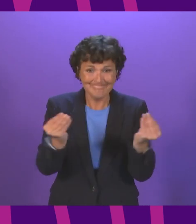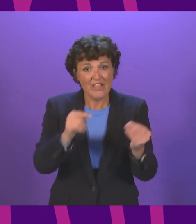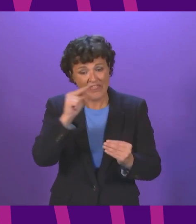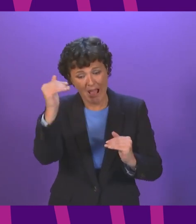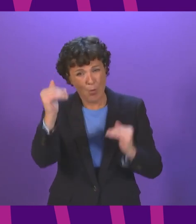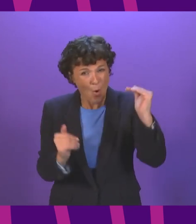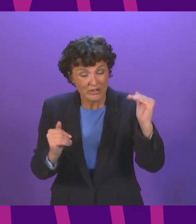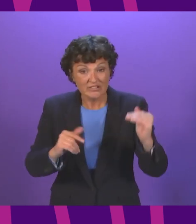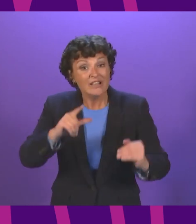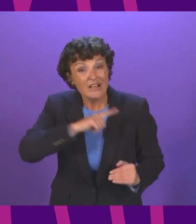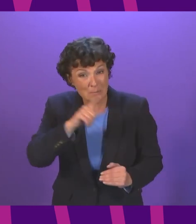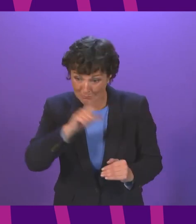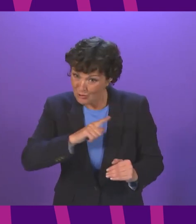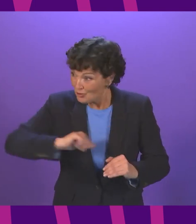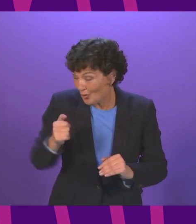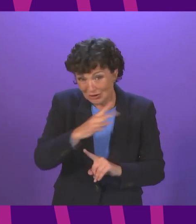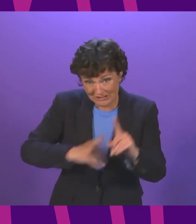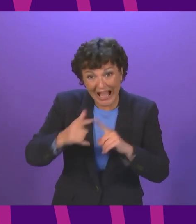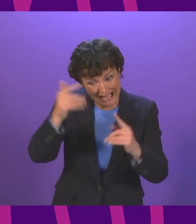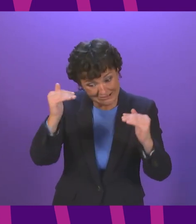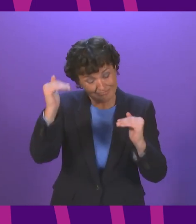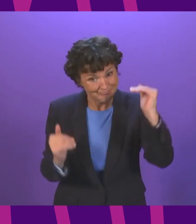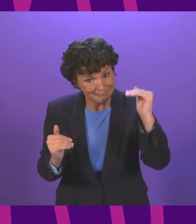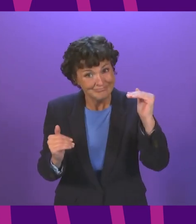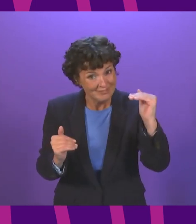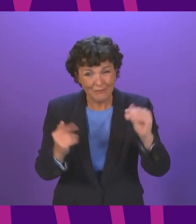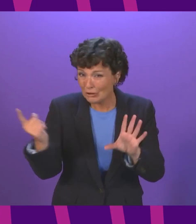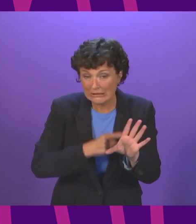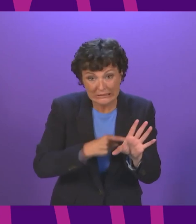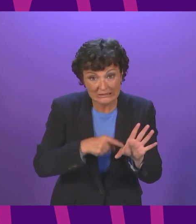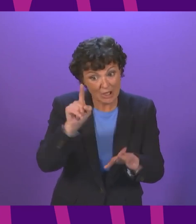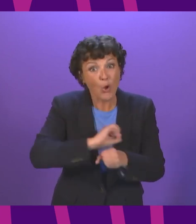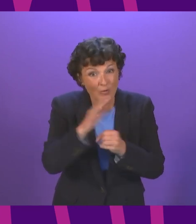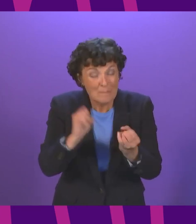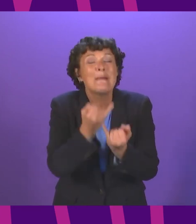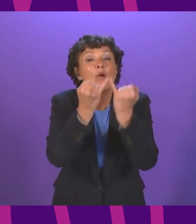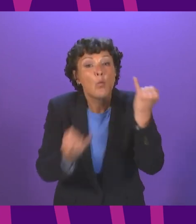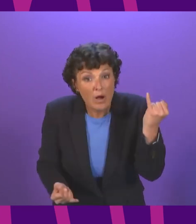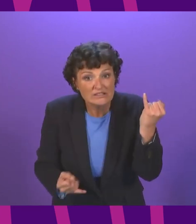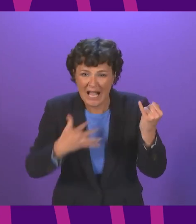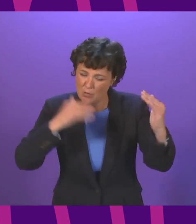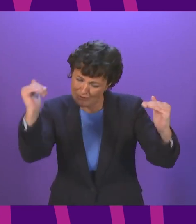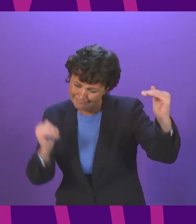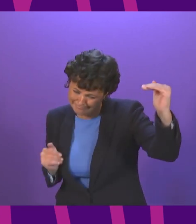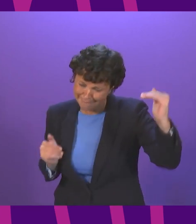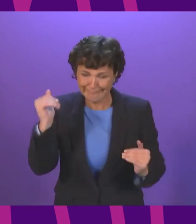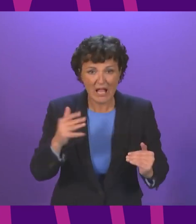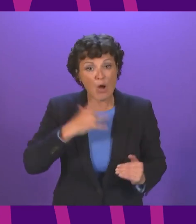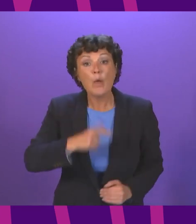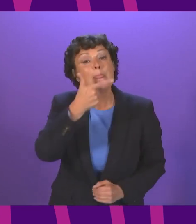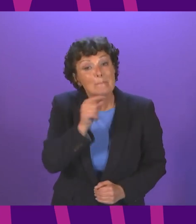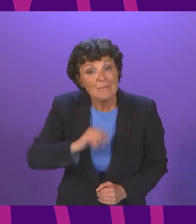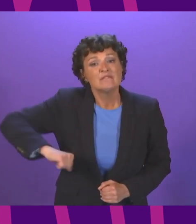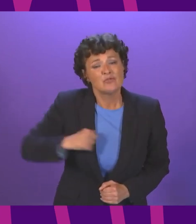exacerbated by COVID. I want the Scottish Parliament and the people of our country to have the powers to determine these issues,